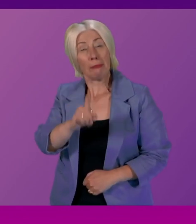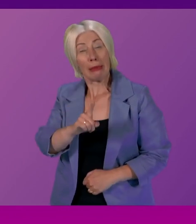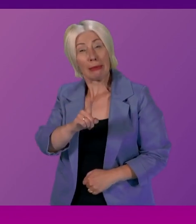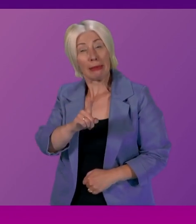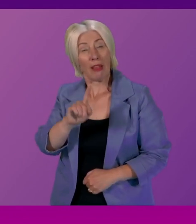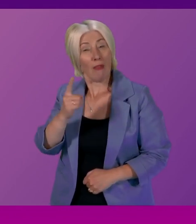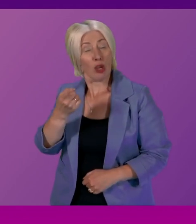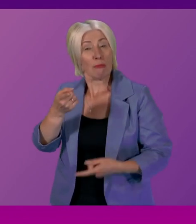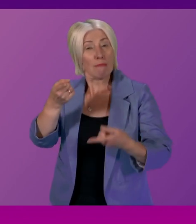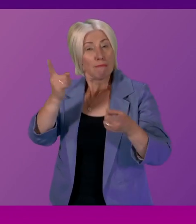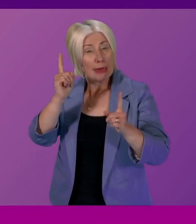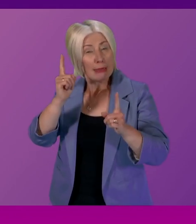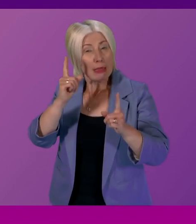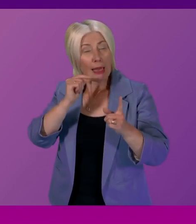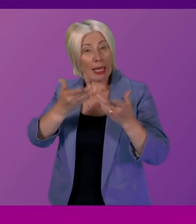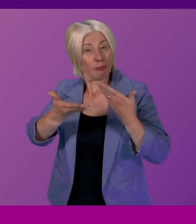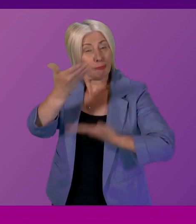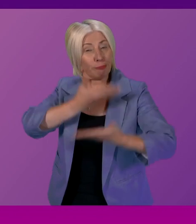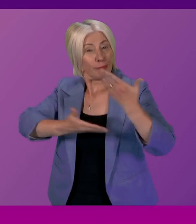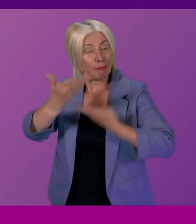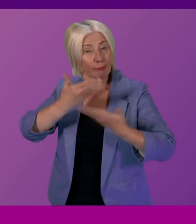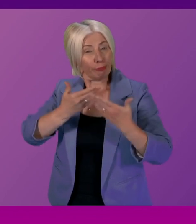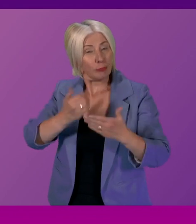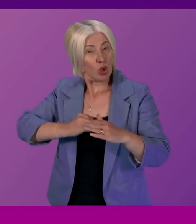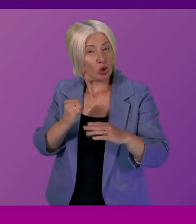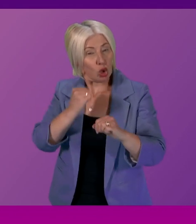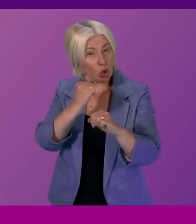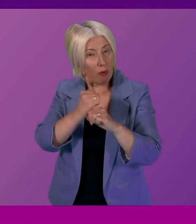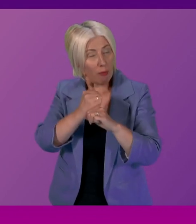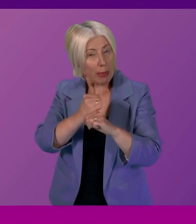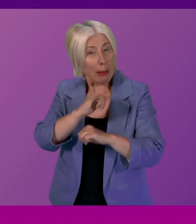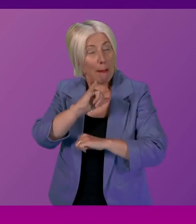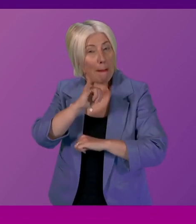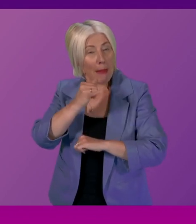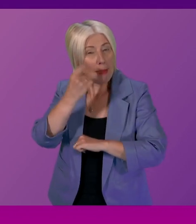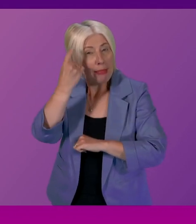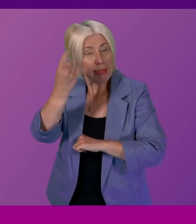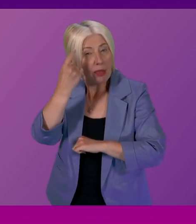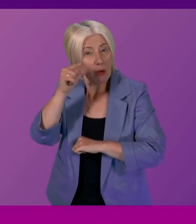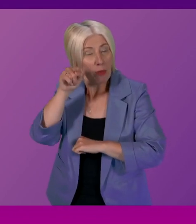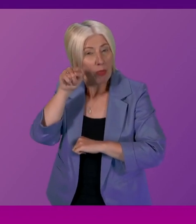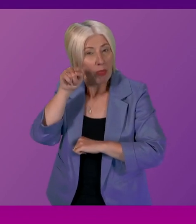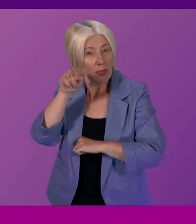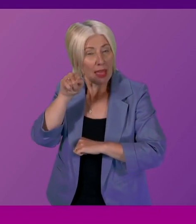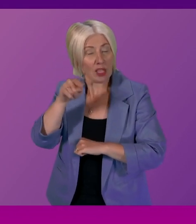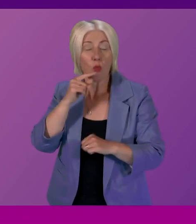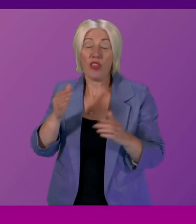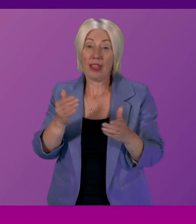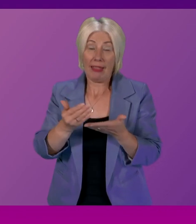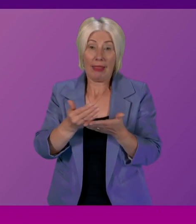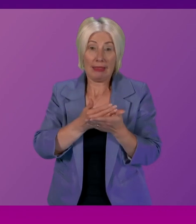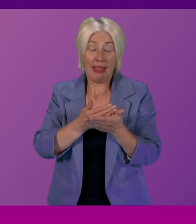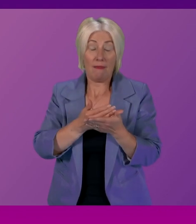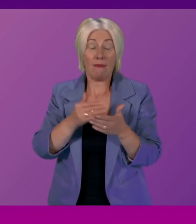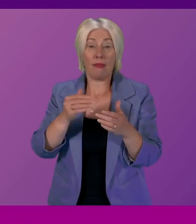first minister can outline how the Scottish government might take account of this issue within the safe consumption and